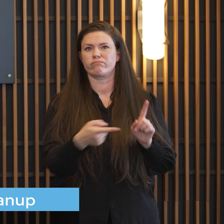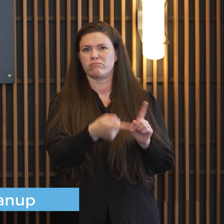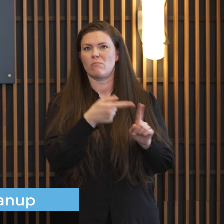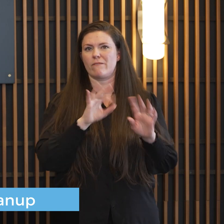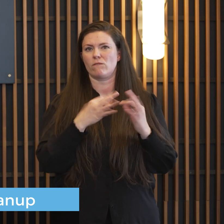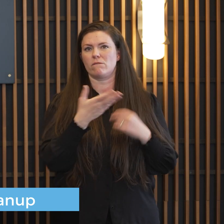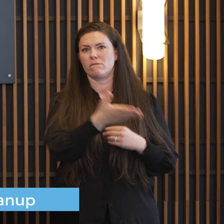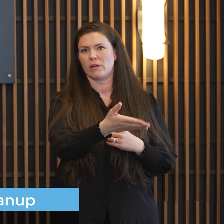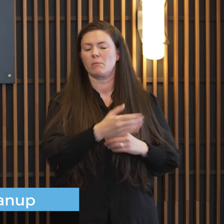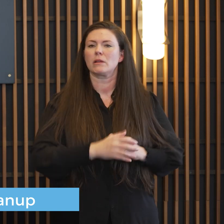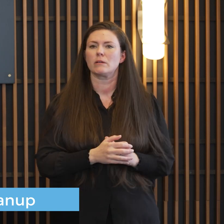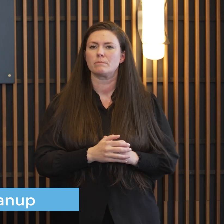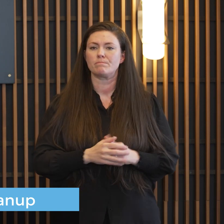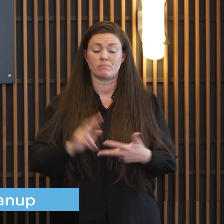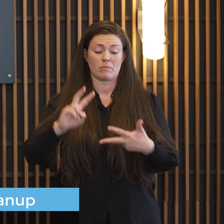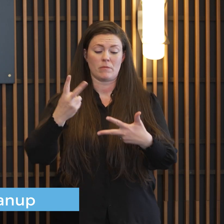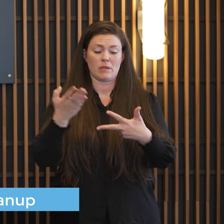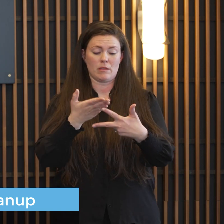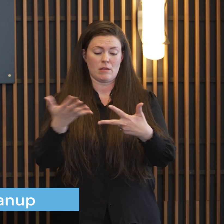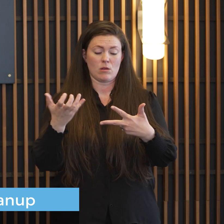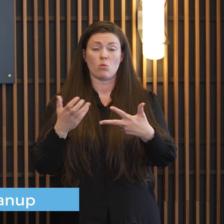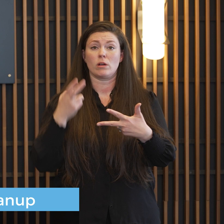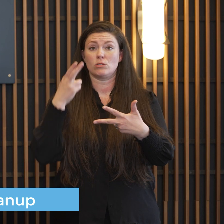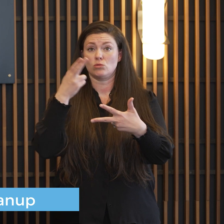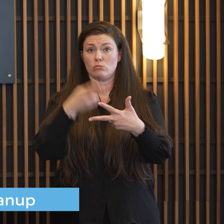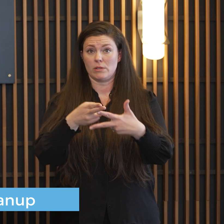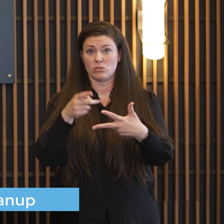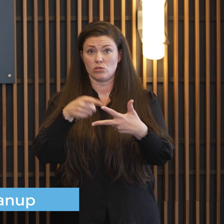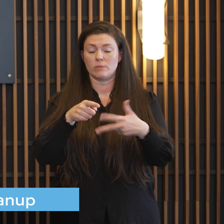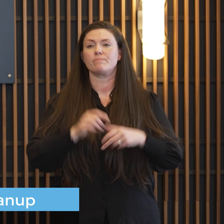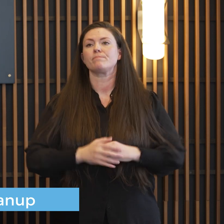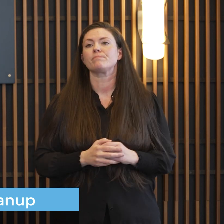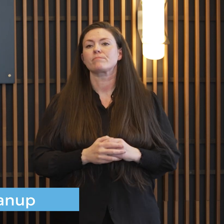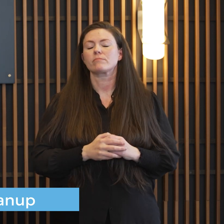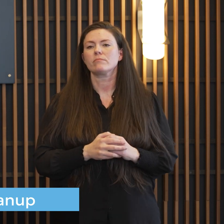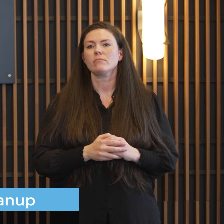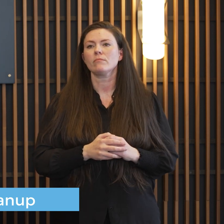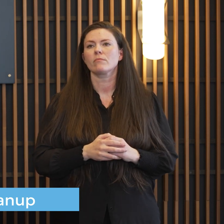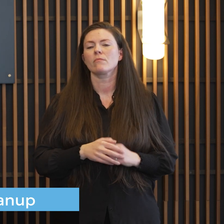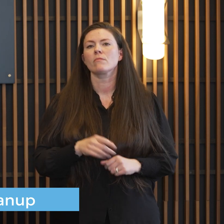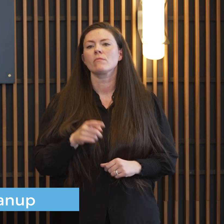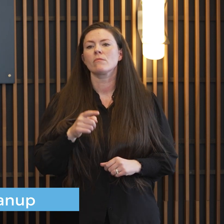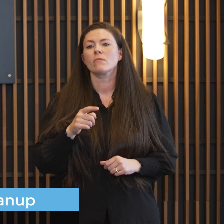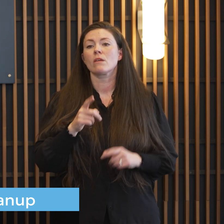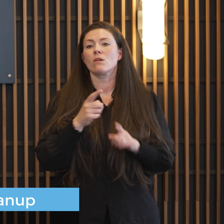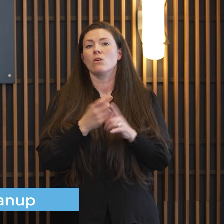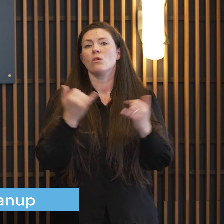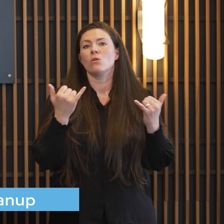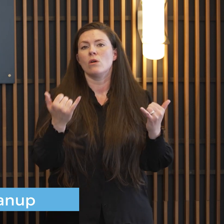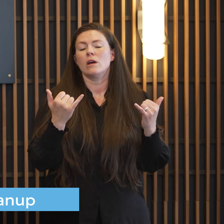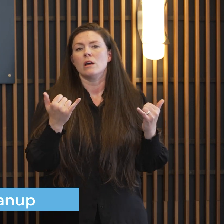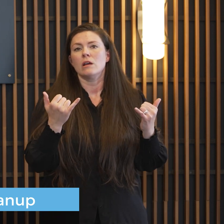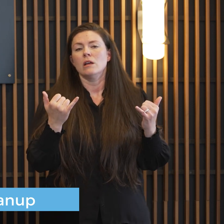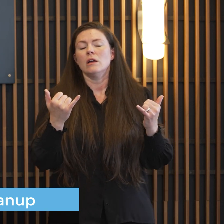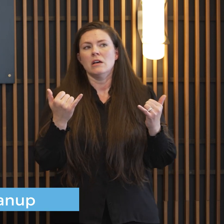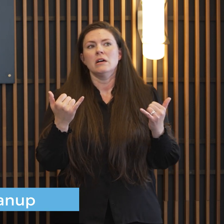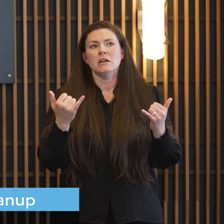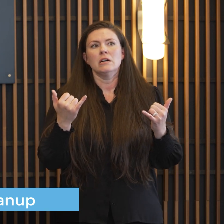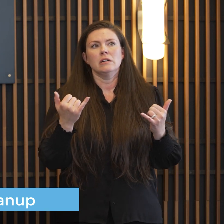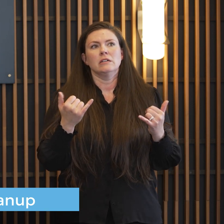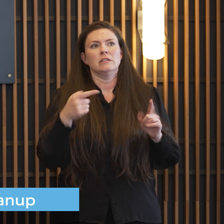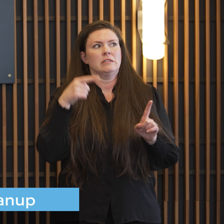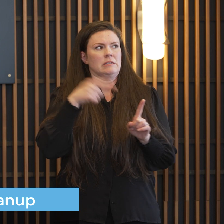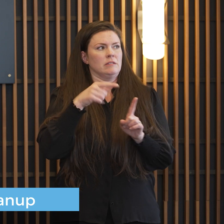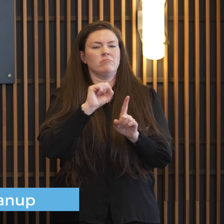uh second uh thing i want to touch on uh is the fact that uh right now we're in a we're in a